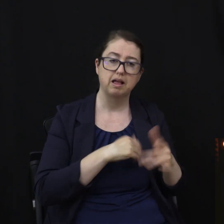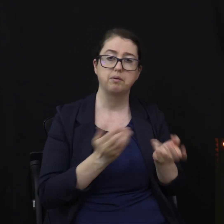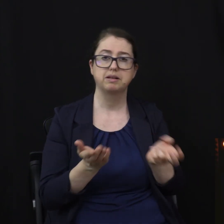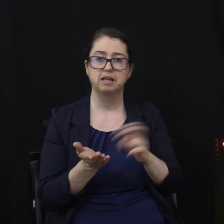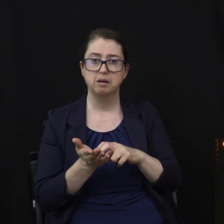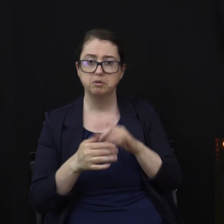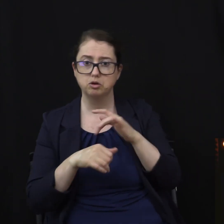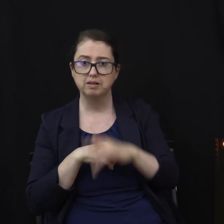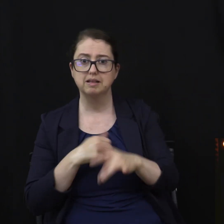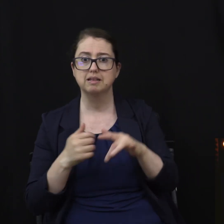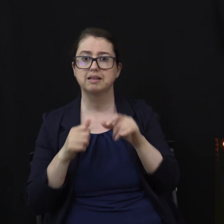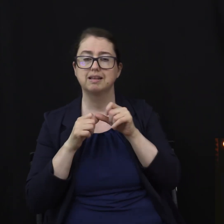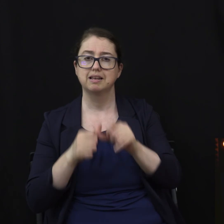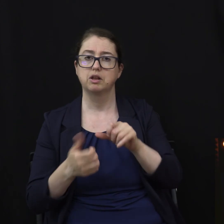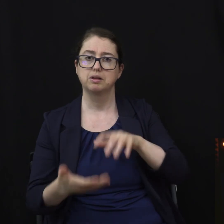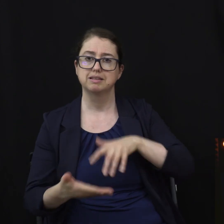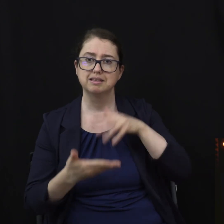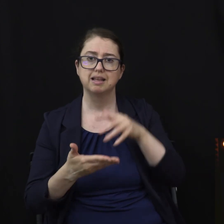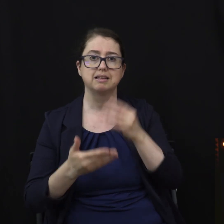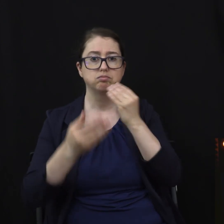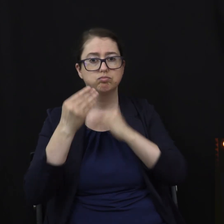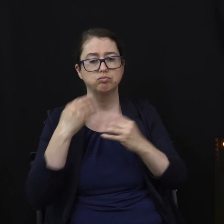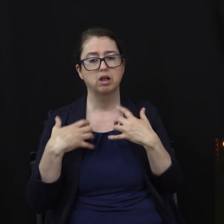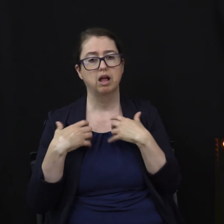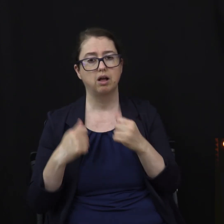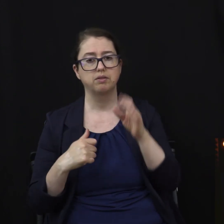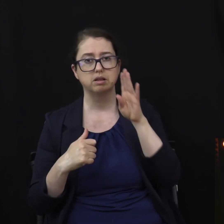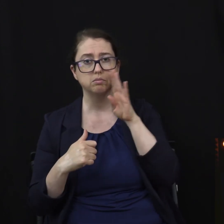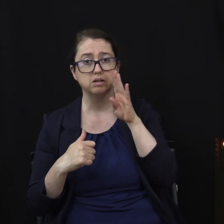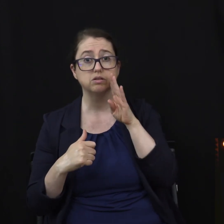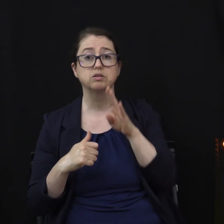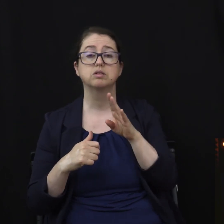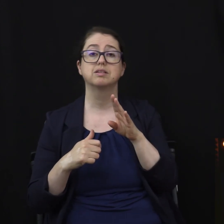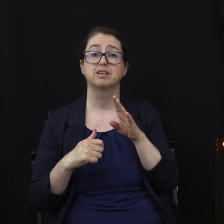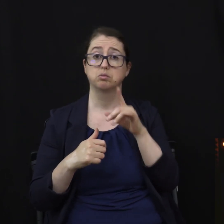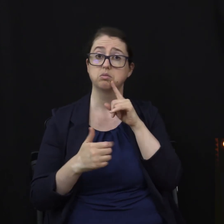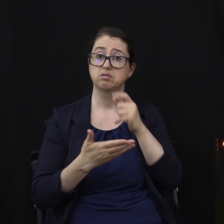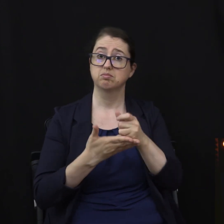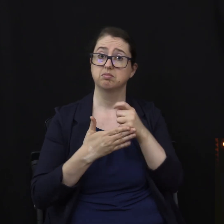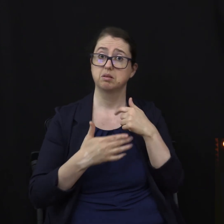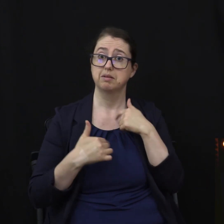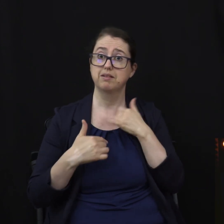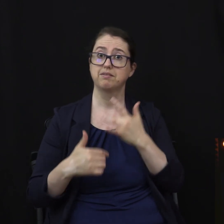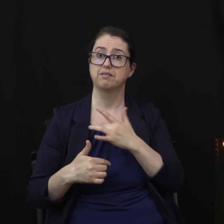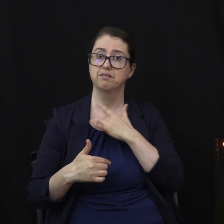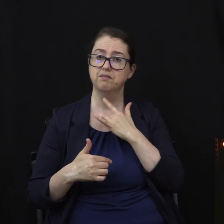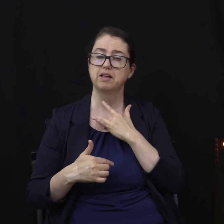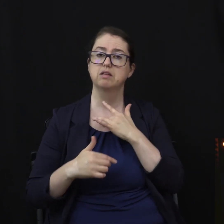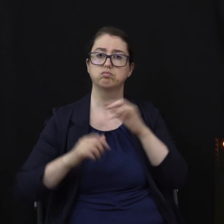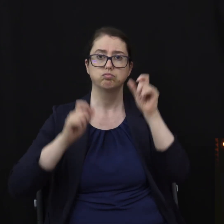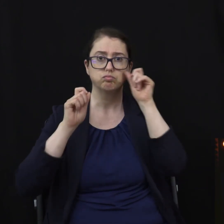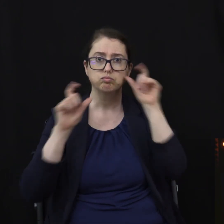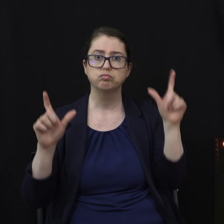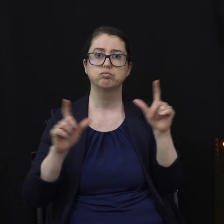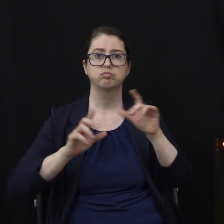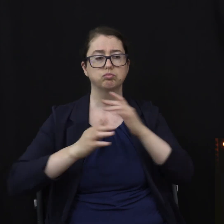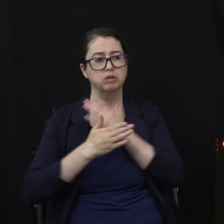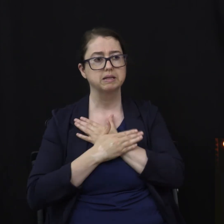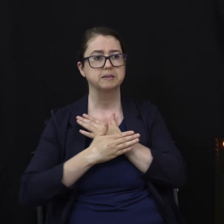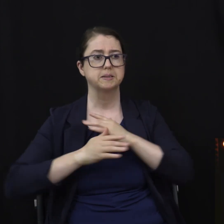my studying, eat a healthy breakfast. Doing this helped me feel refreshed, rested, alert, and ready to take on the